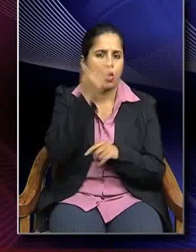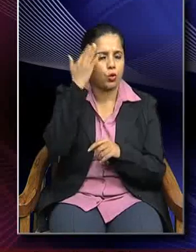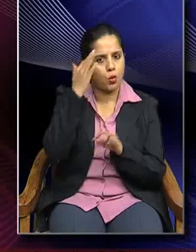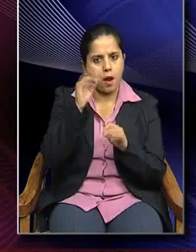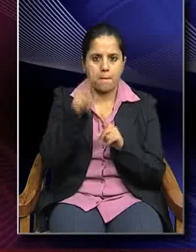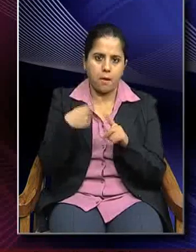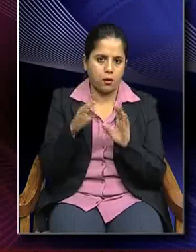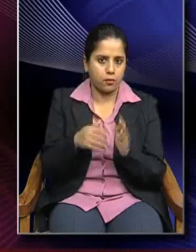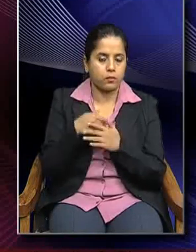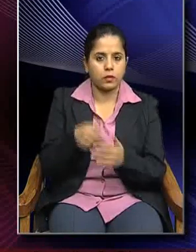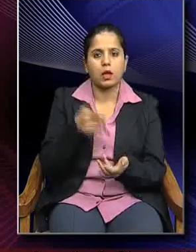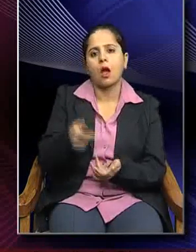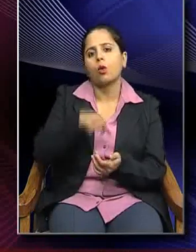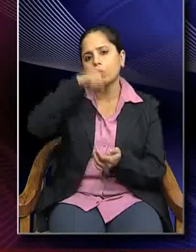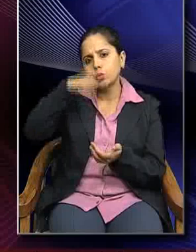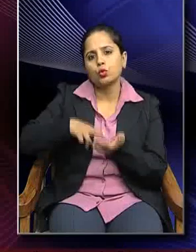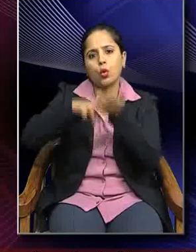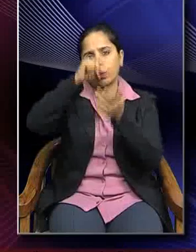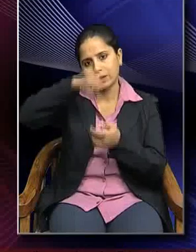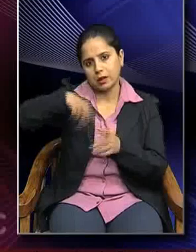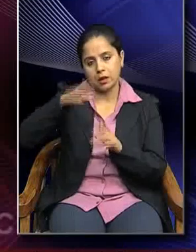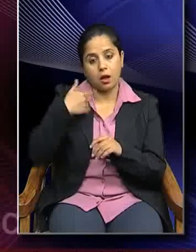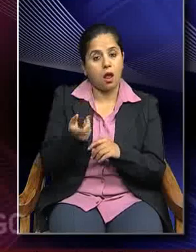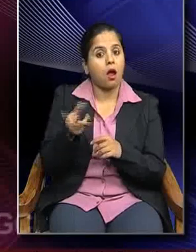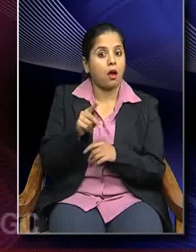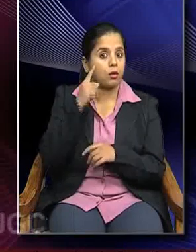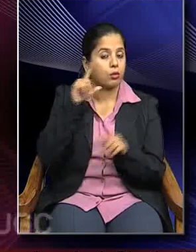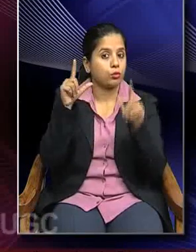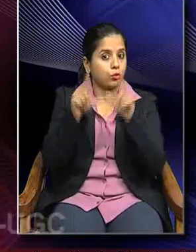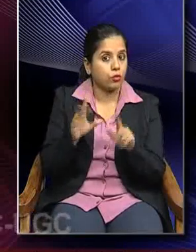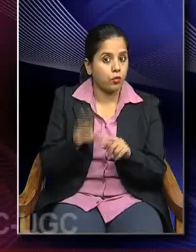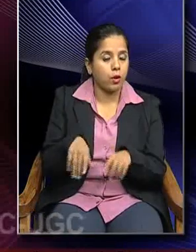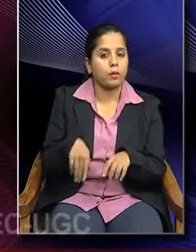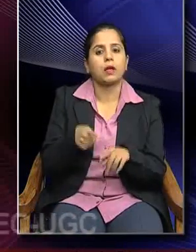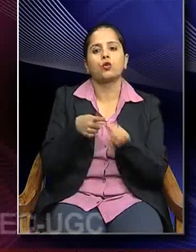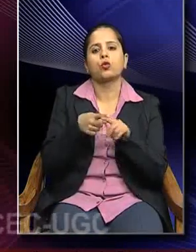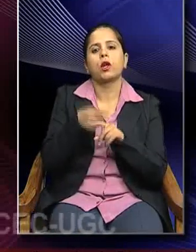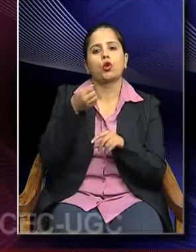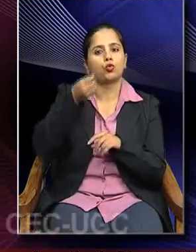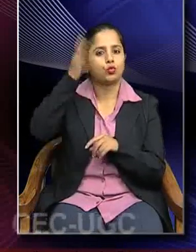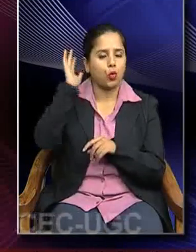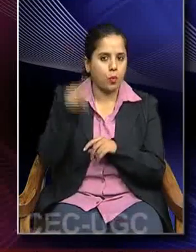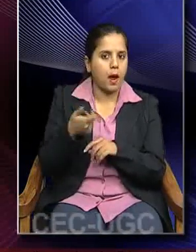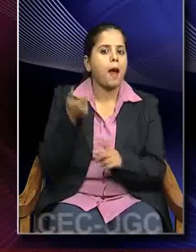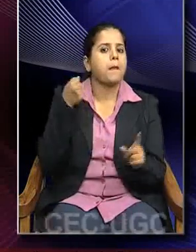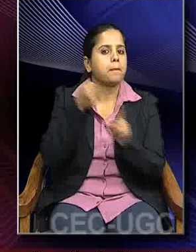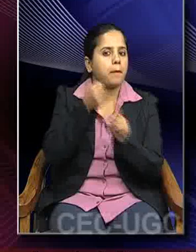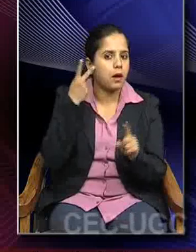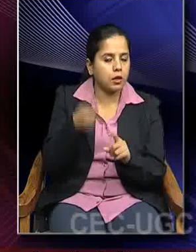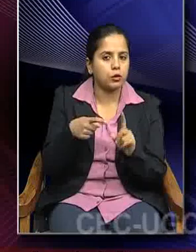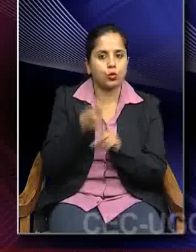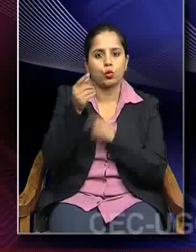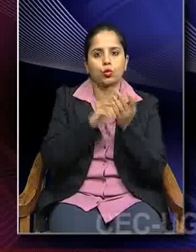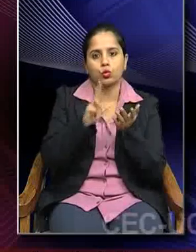in North India. And we have evidence again of the Greco-Roman impact in terms of the Kushan